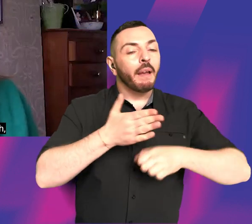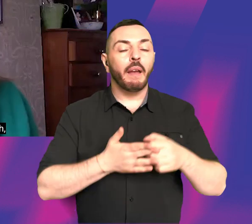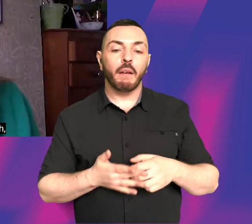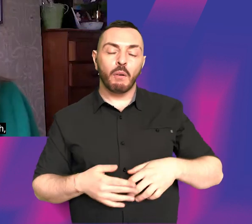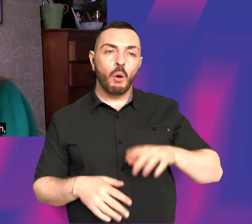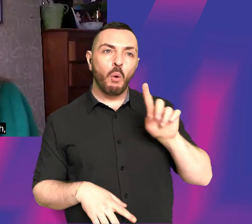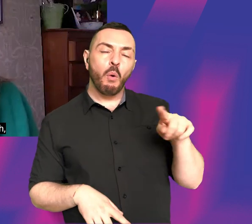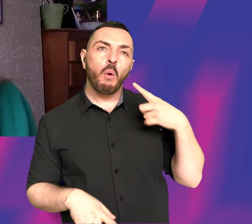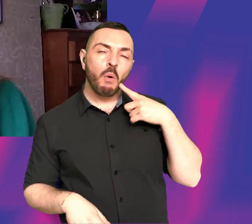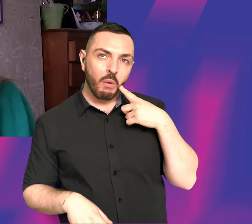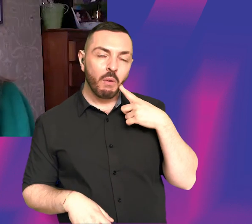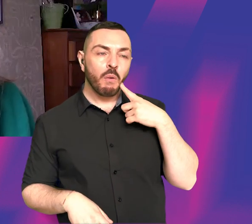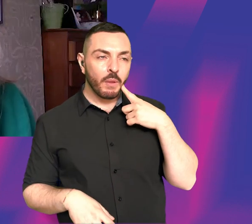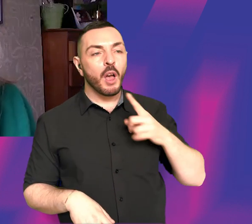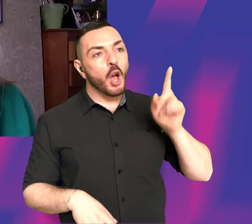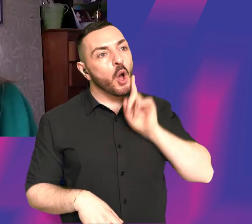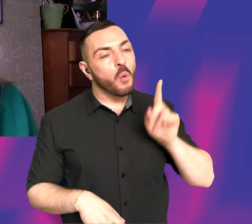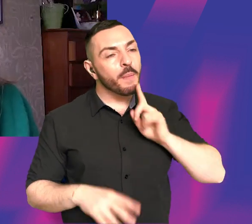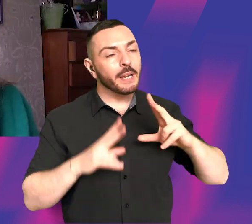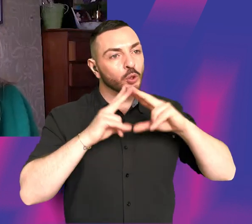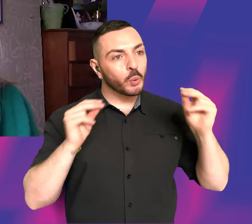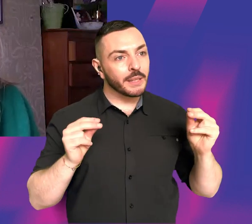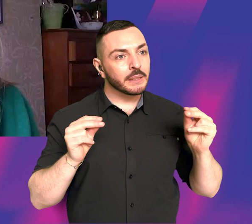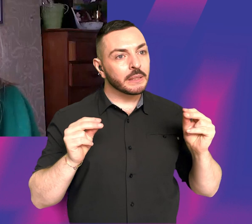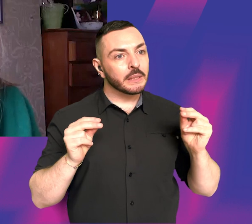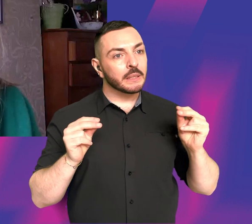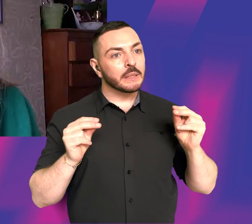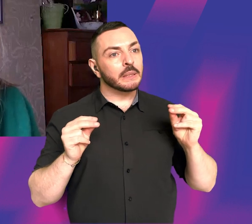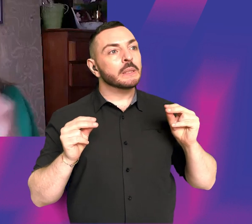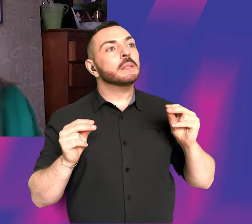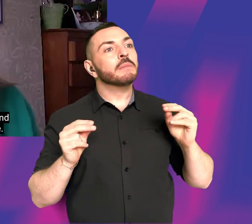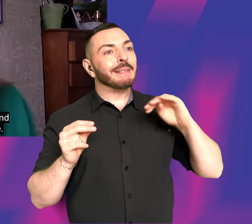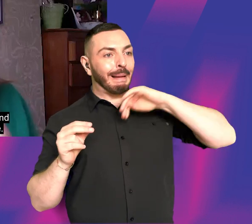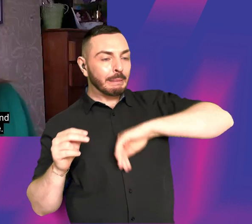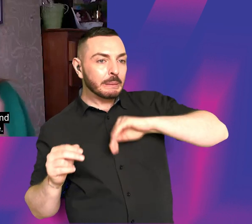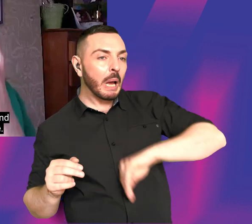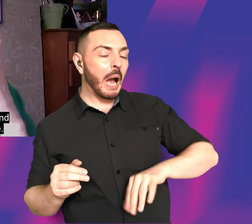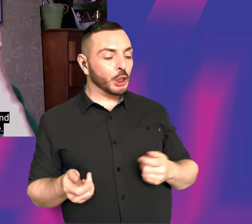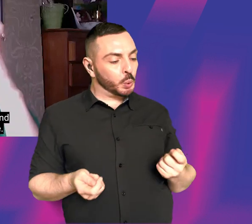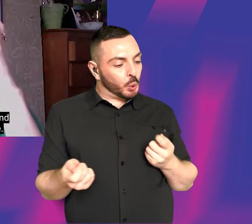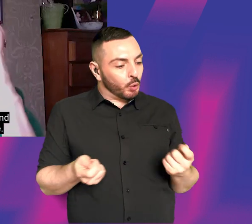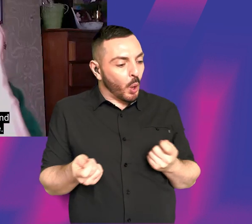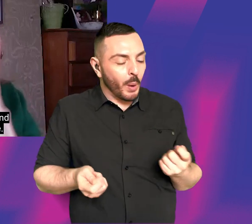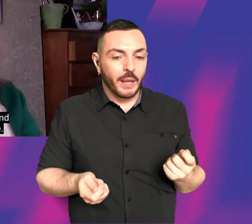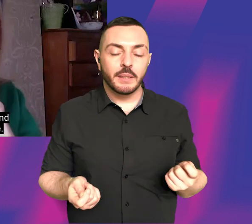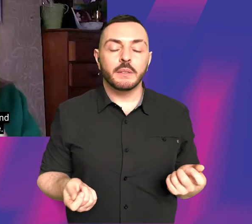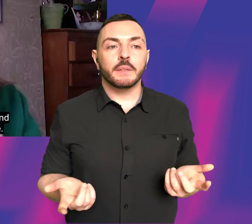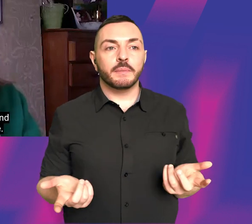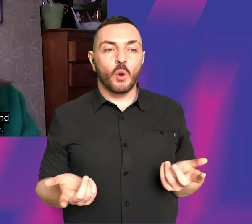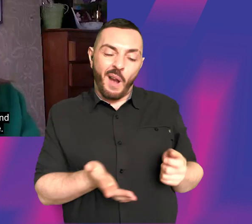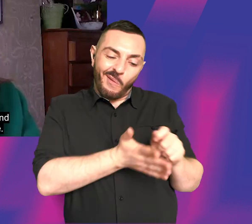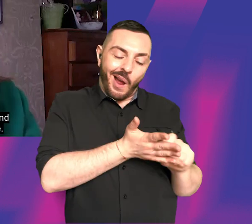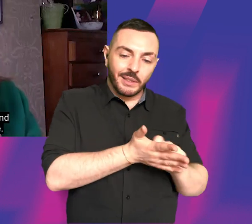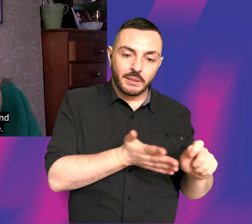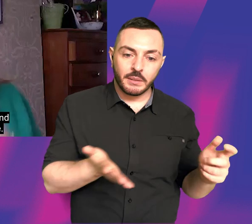oh, a woman who has a twin buried inside her that's controlling. You know, like I'll just have an idea for something and I'll jot it